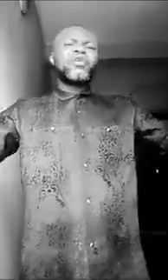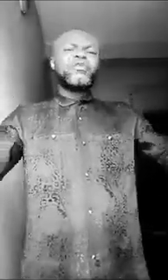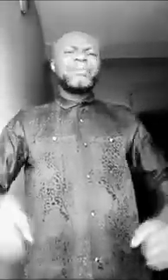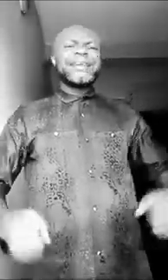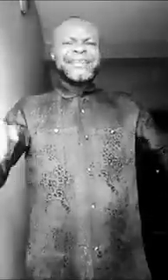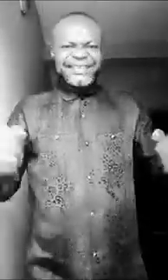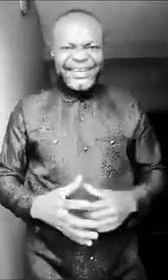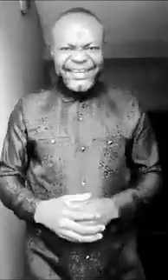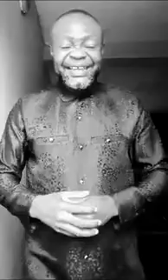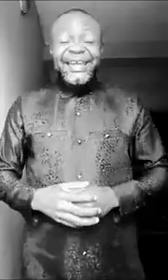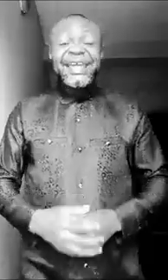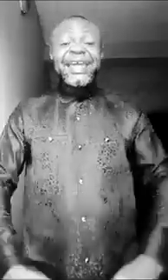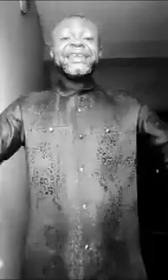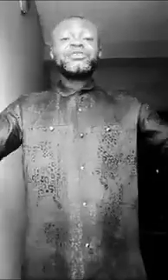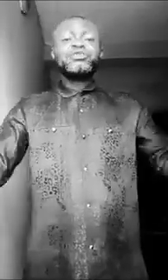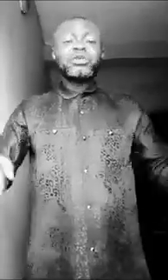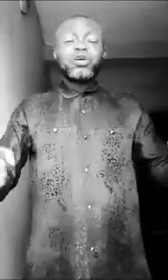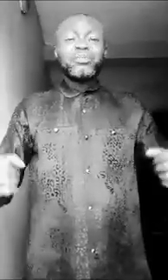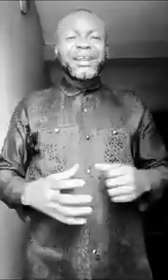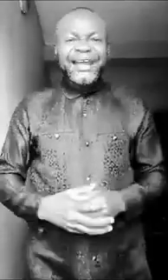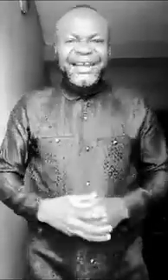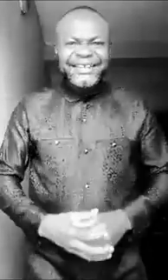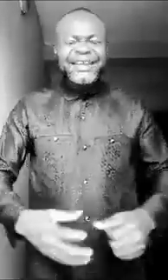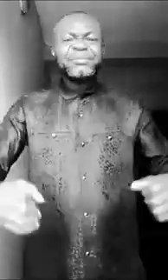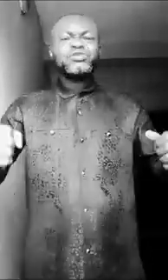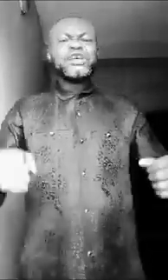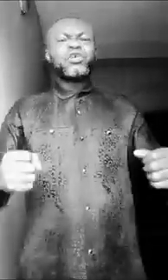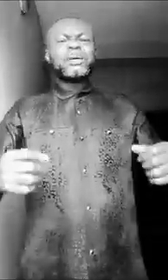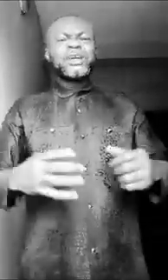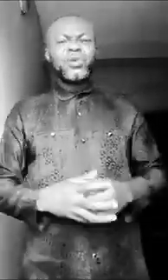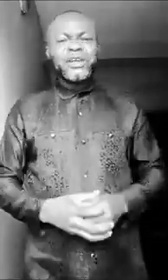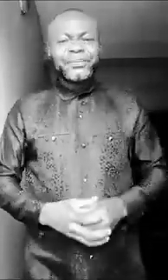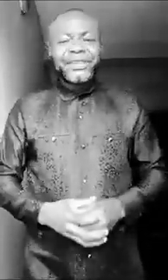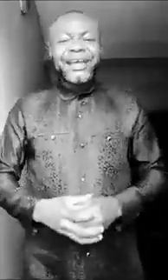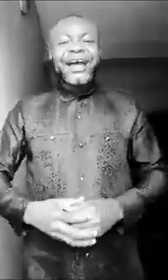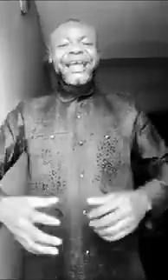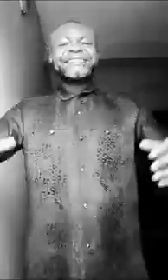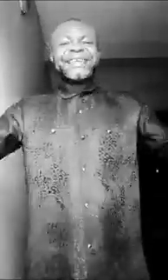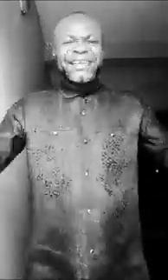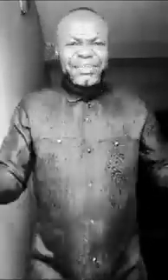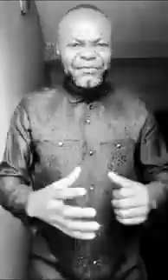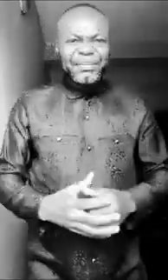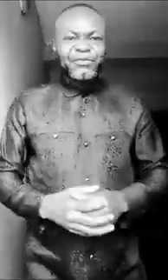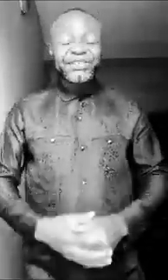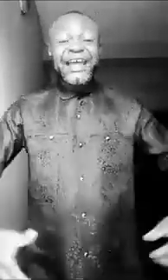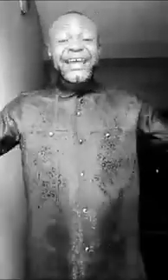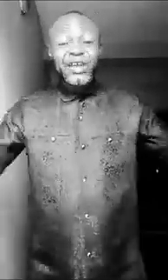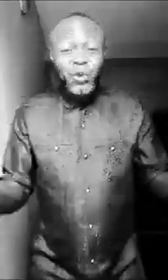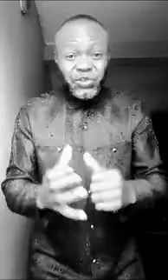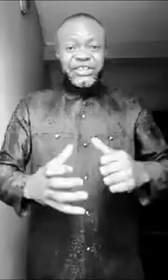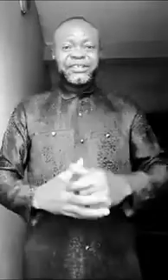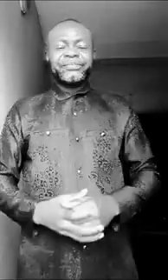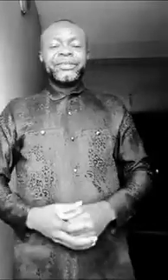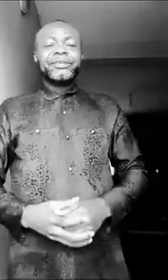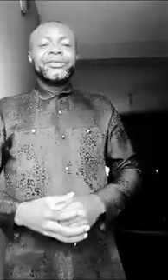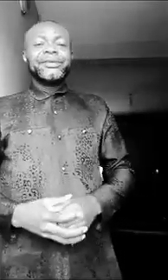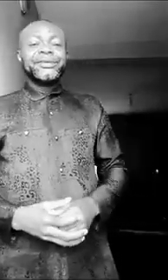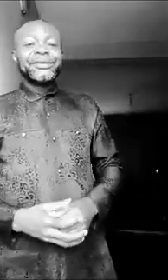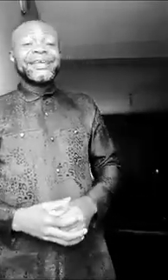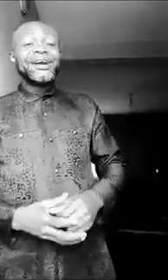cover my destiny. needs to drop umbrella that enemy use and cover my glory. I take it by faith. I force and I close it. That